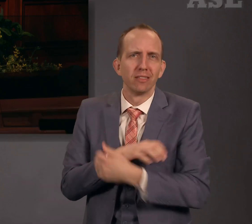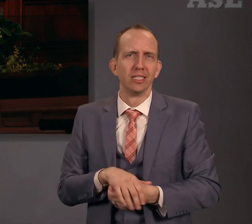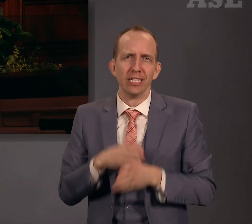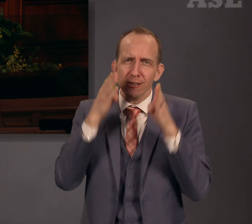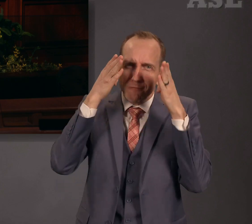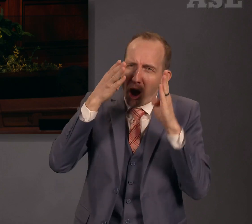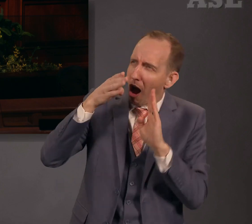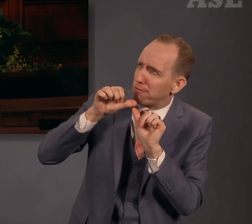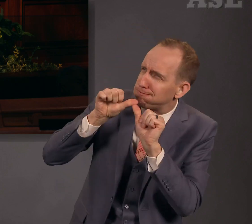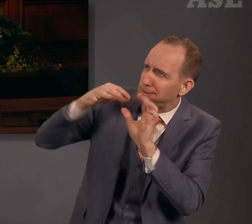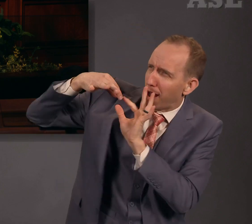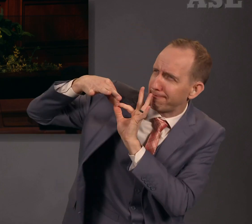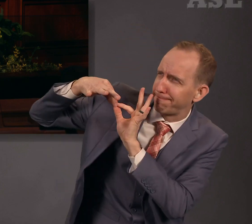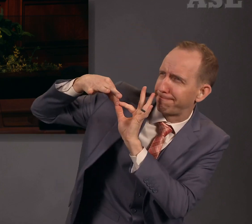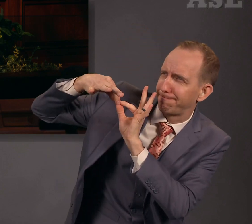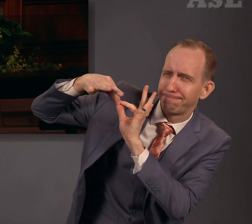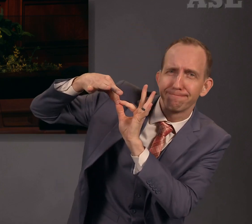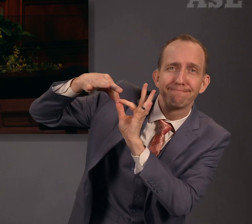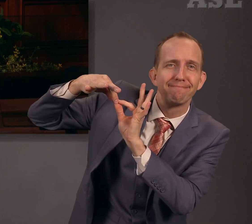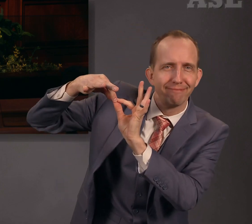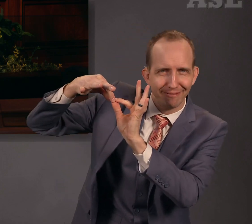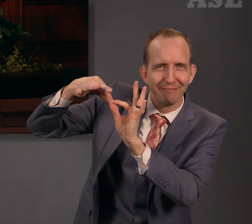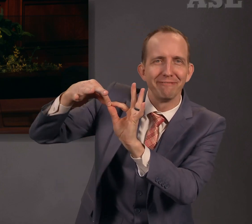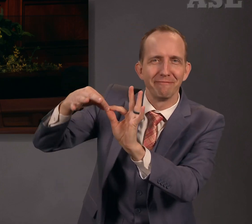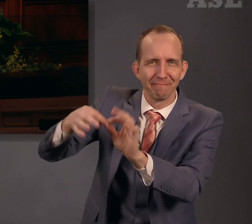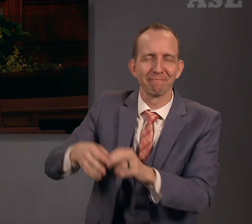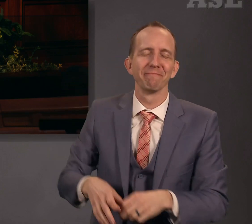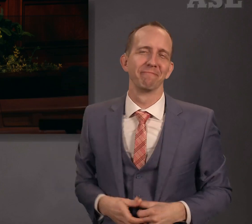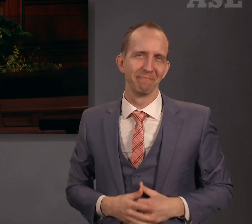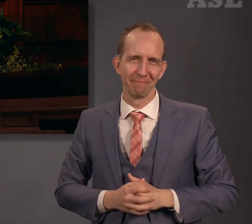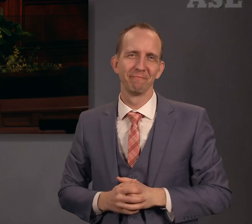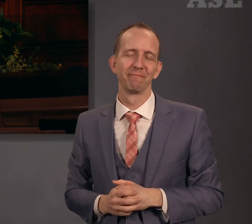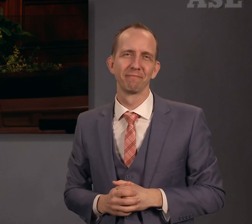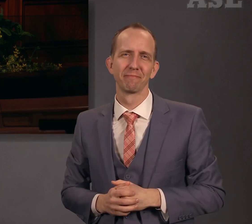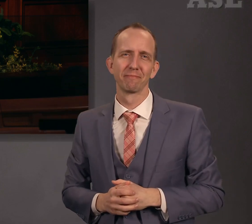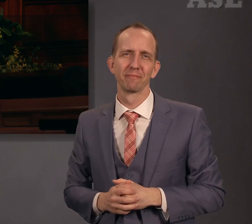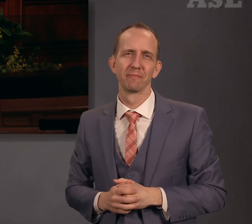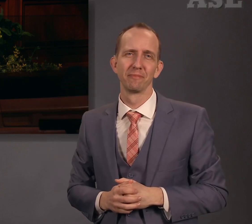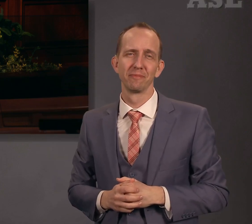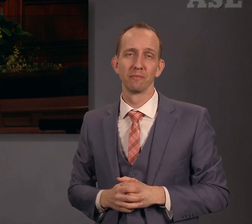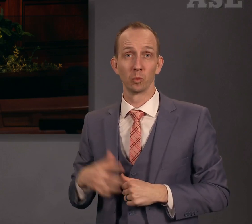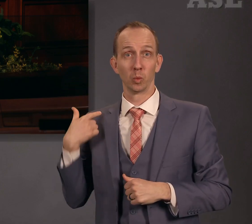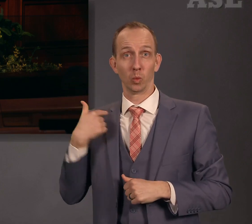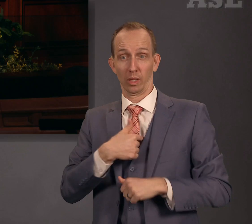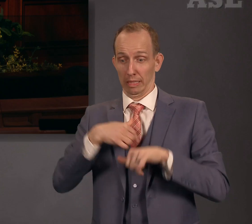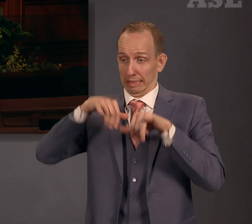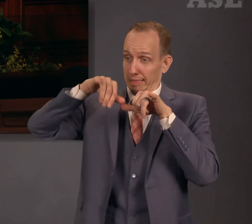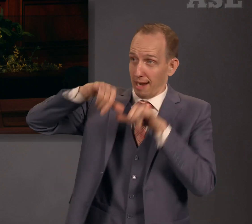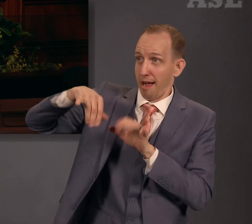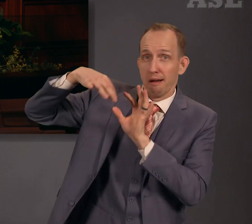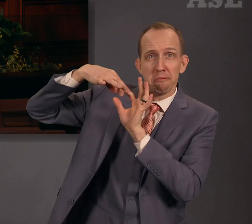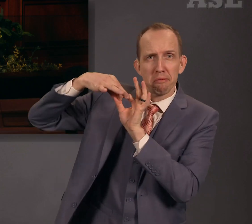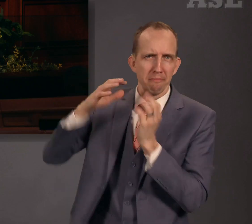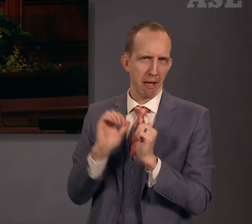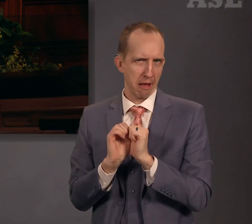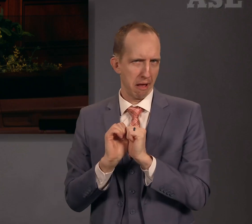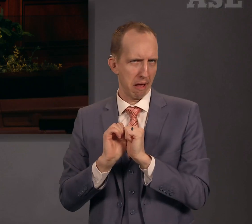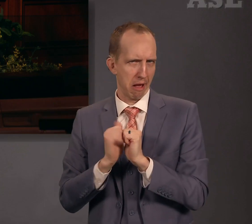times both good and bad. We begin to abide in the Lord by